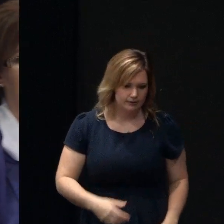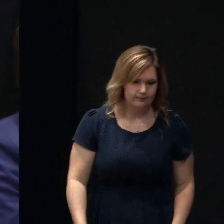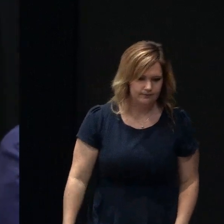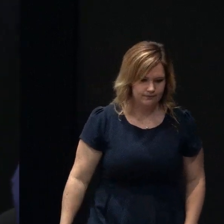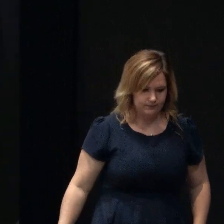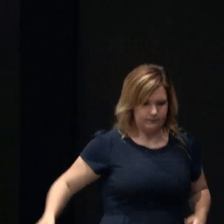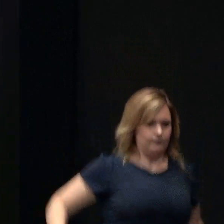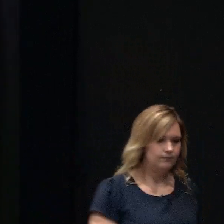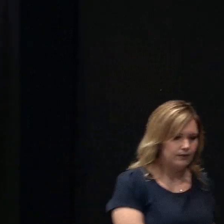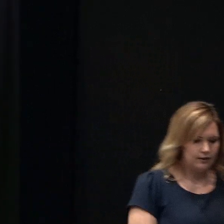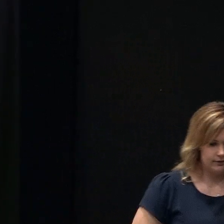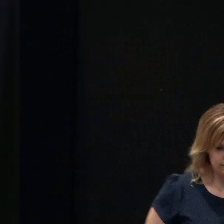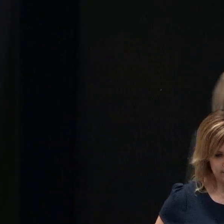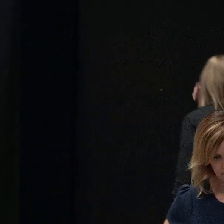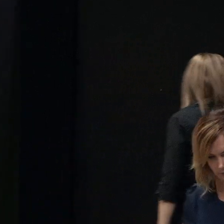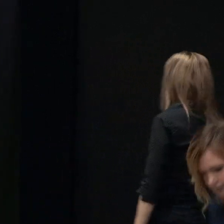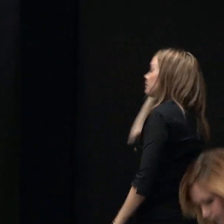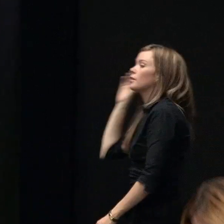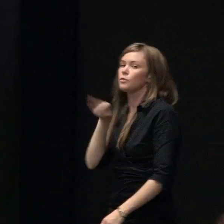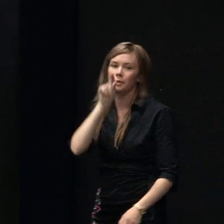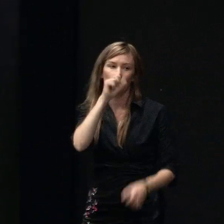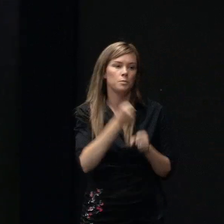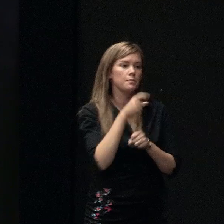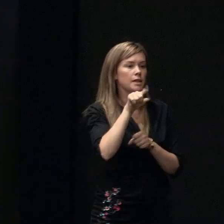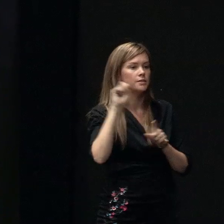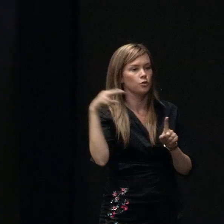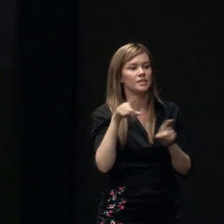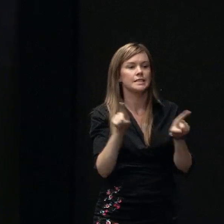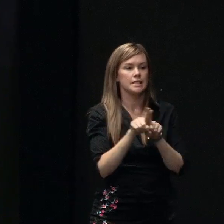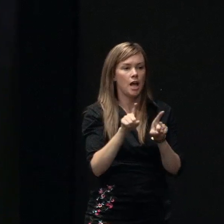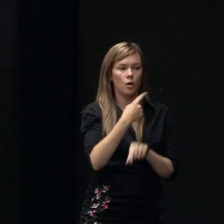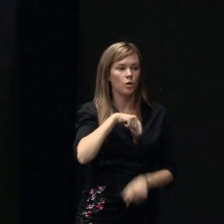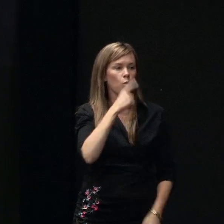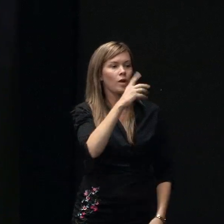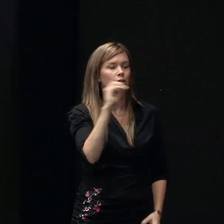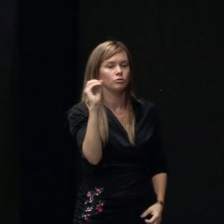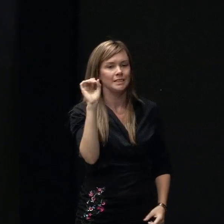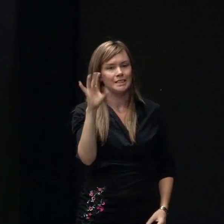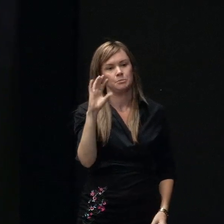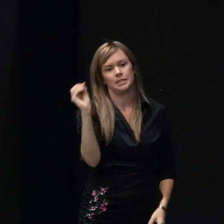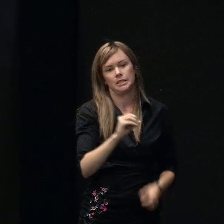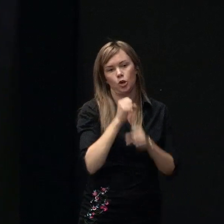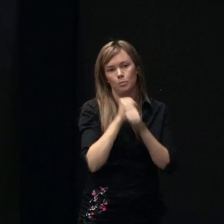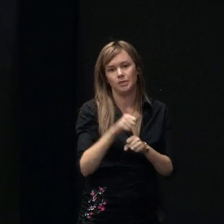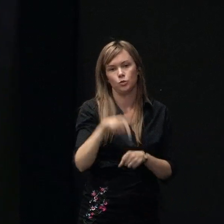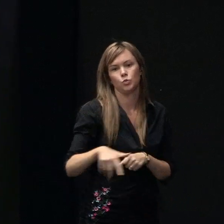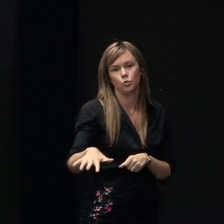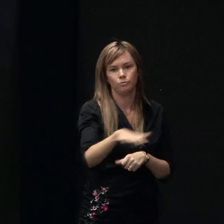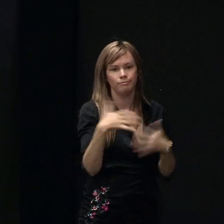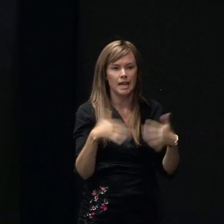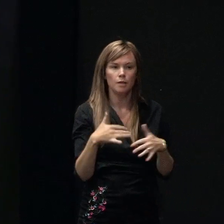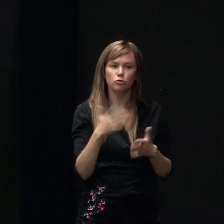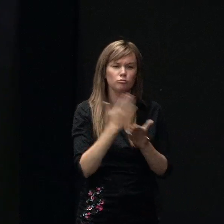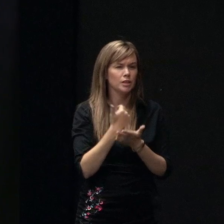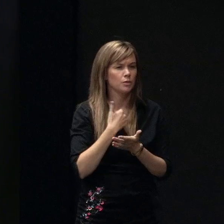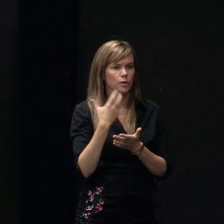thanks and from KiwiBank's perspective we're the same we are you know 110% committed to the region we're particularly focused around anything